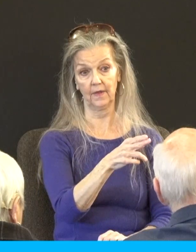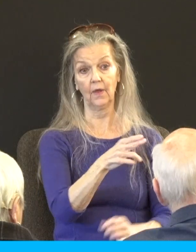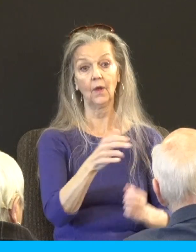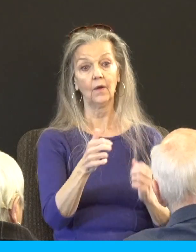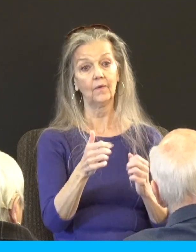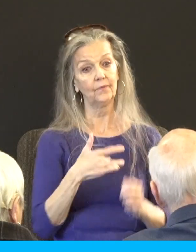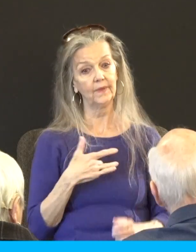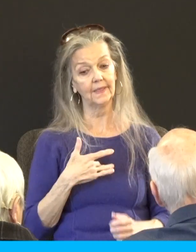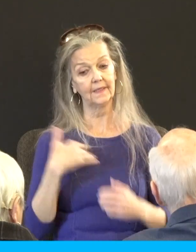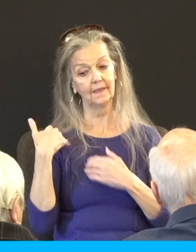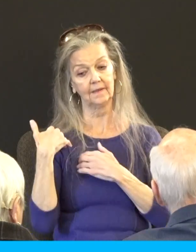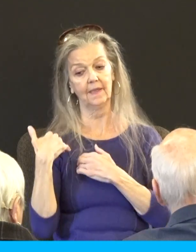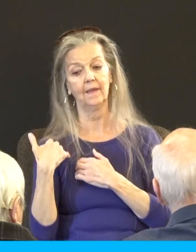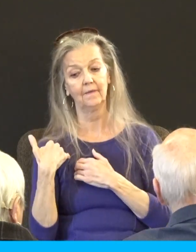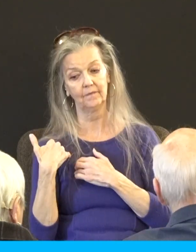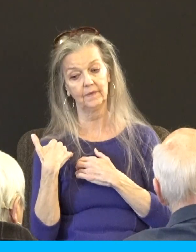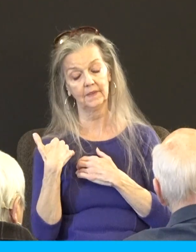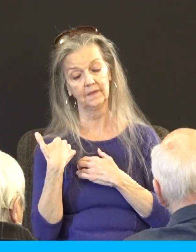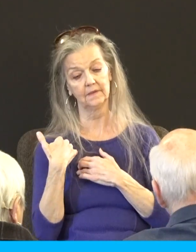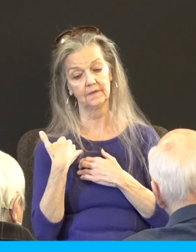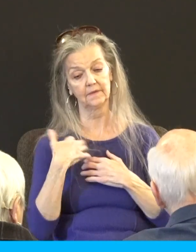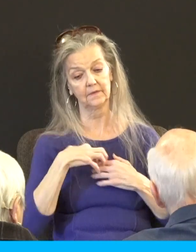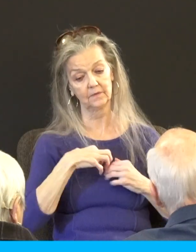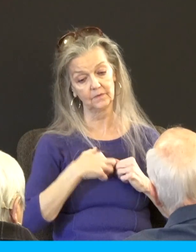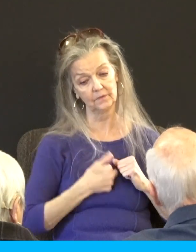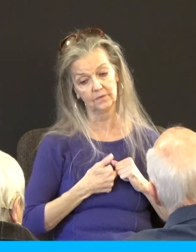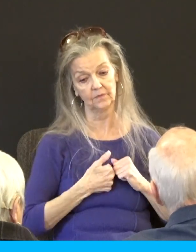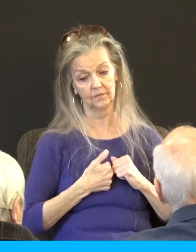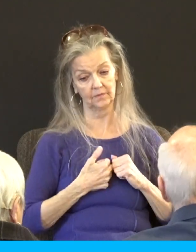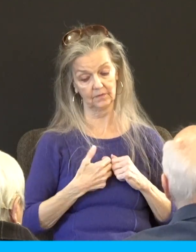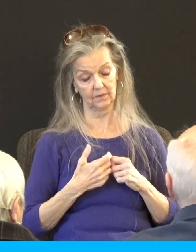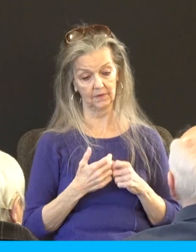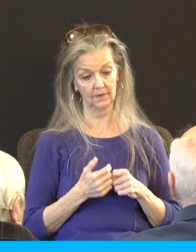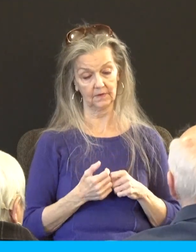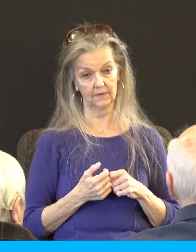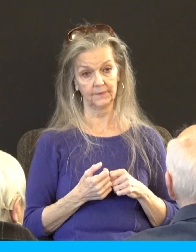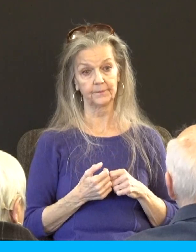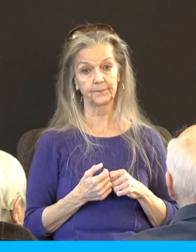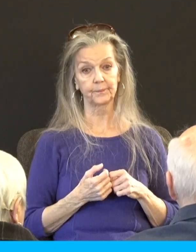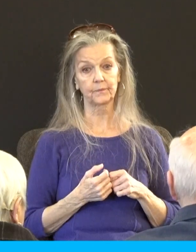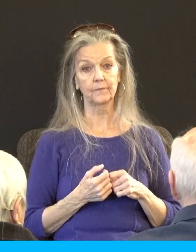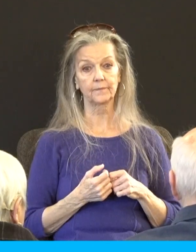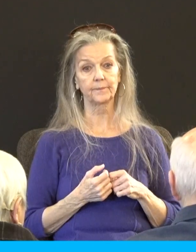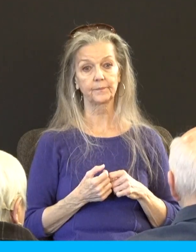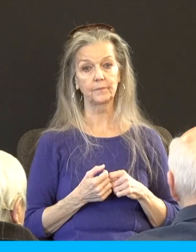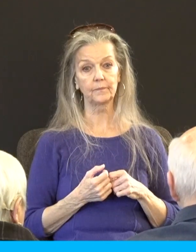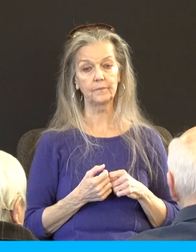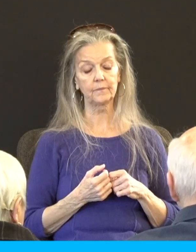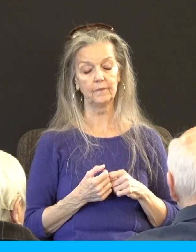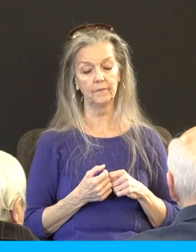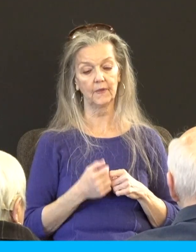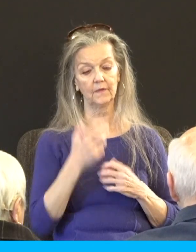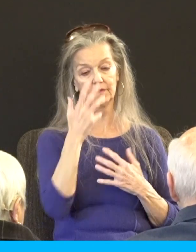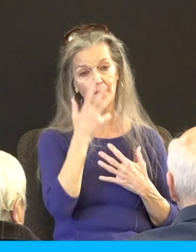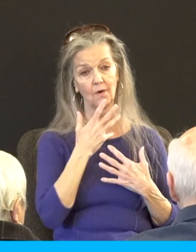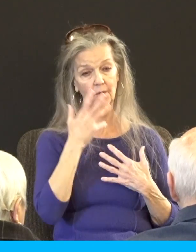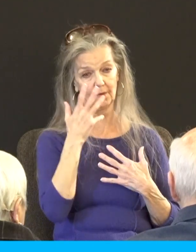The word there is lupe. Try it. Lupe, noun, grief, trouble, heaviness, or sorrow. We will also encounter the